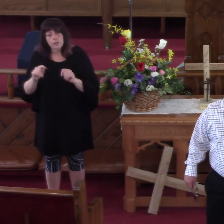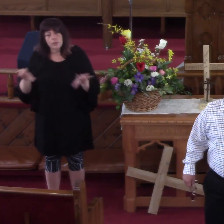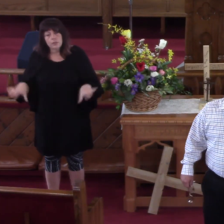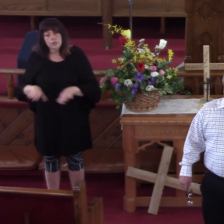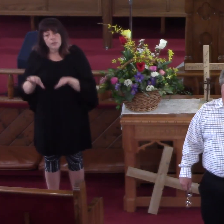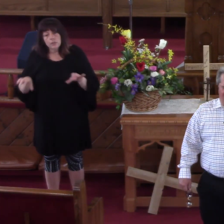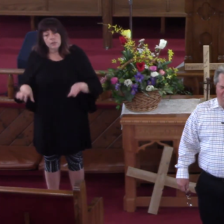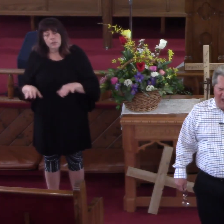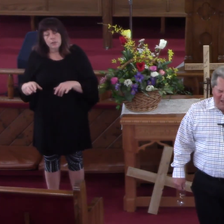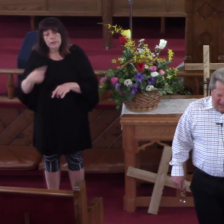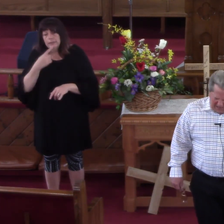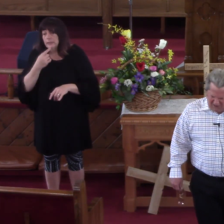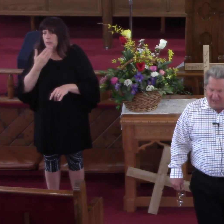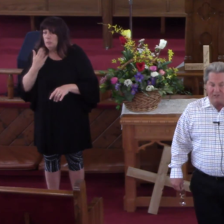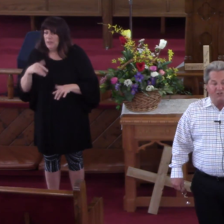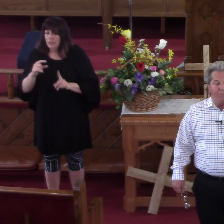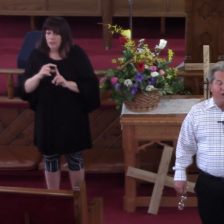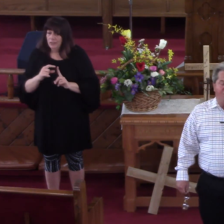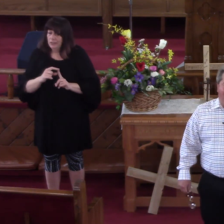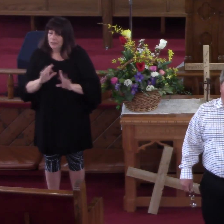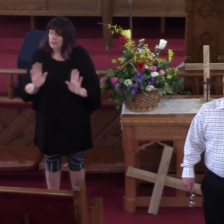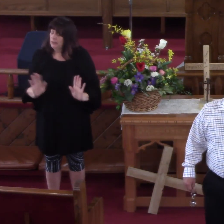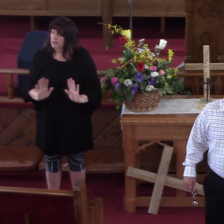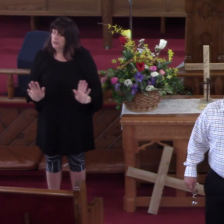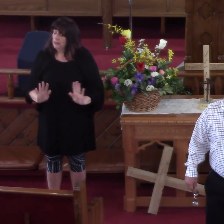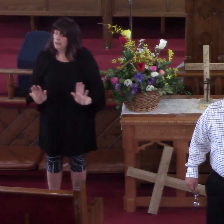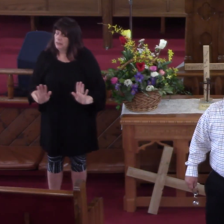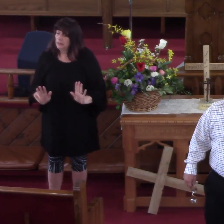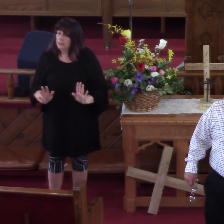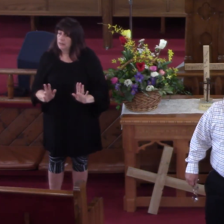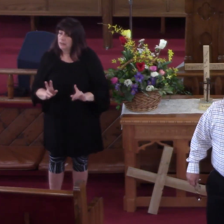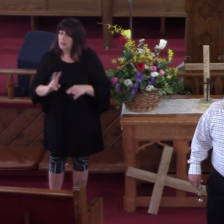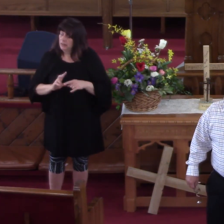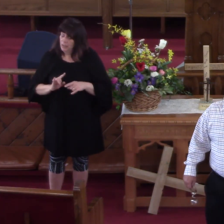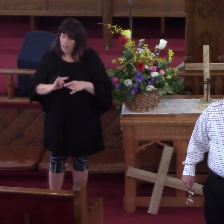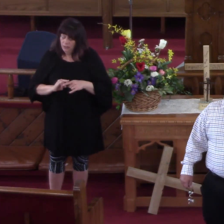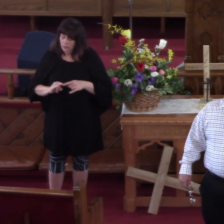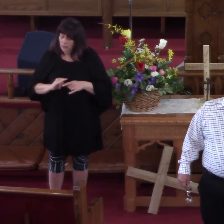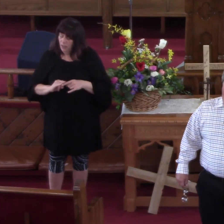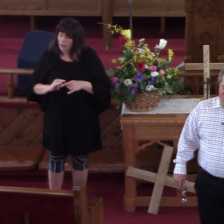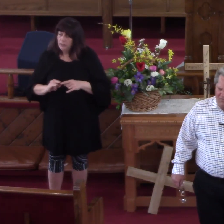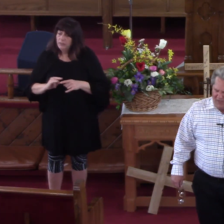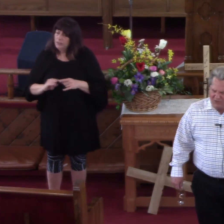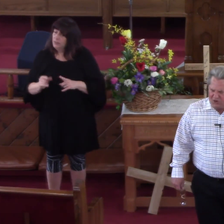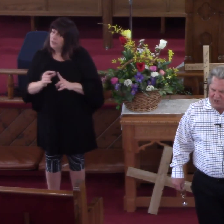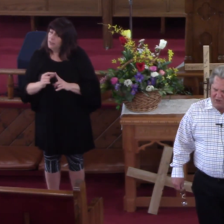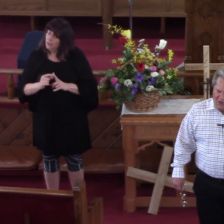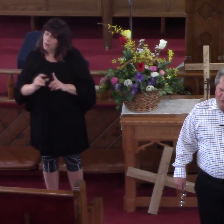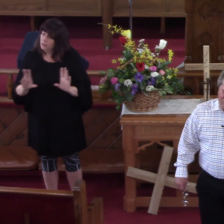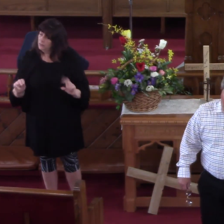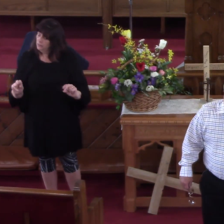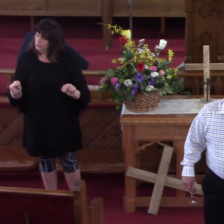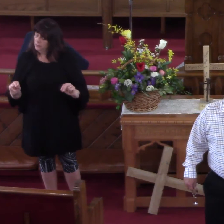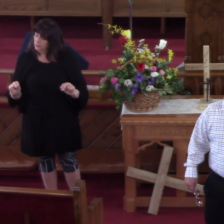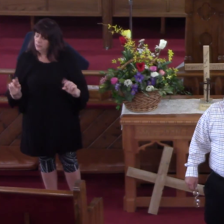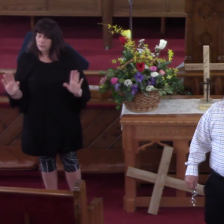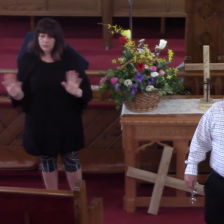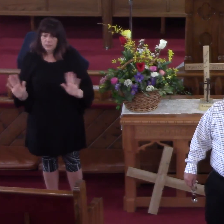Letter Words And I Tell Them It Takes A Bigger Man Or A Bigger Woman To Find A Word That You Use